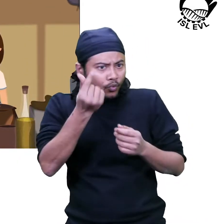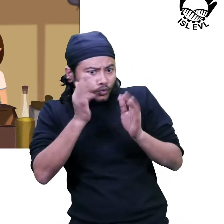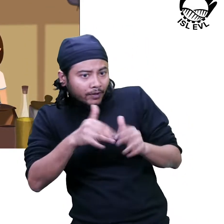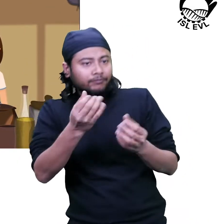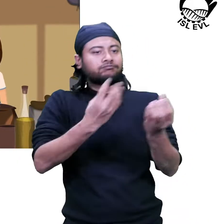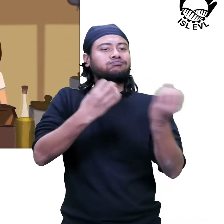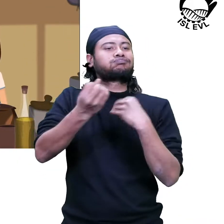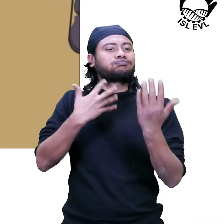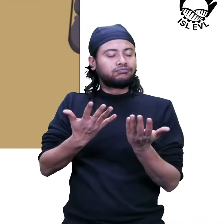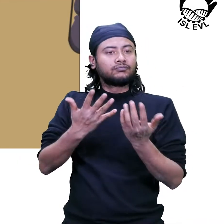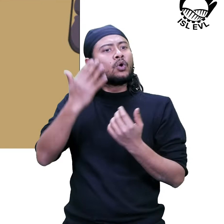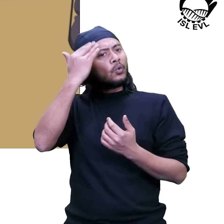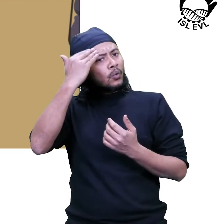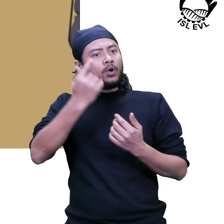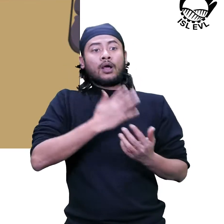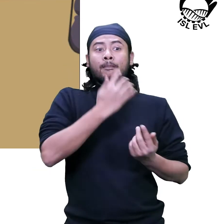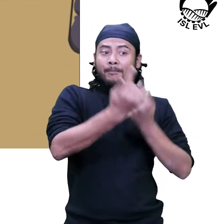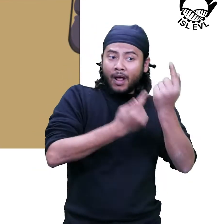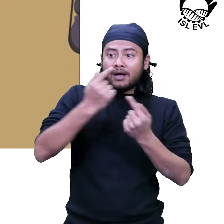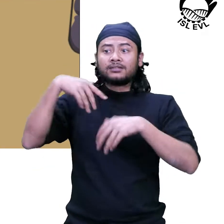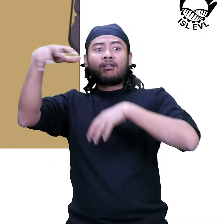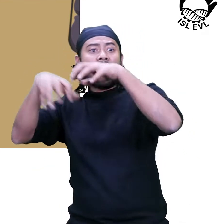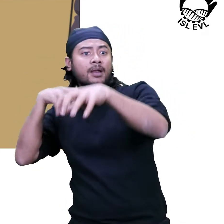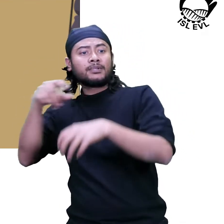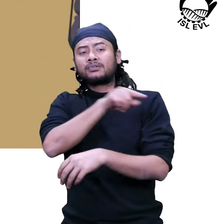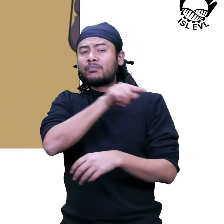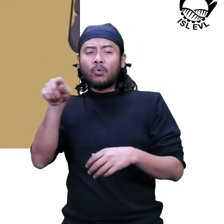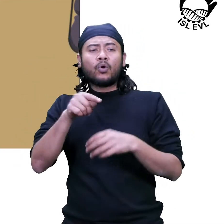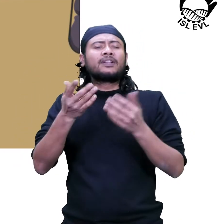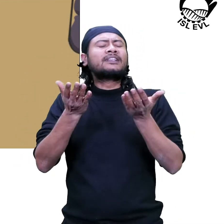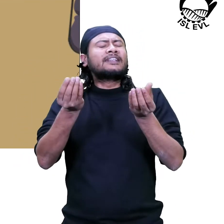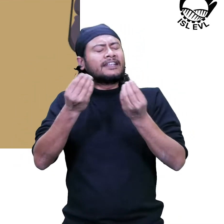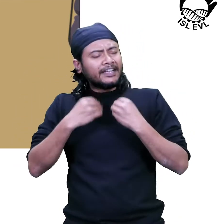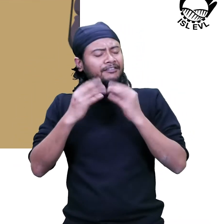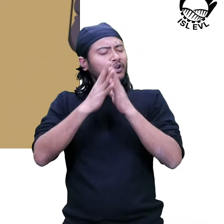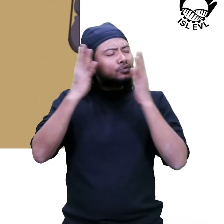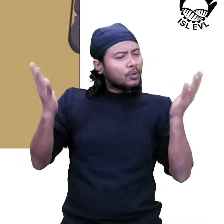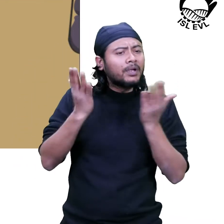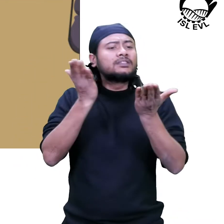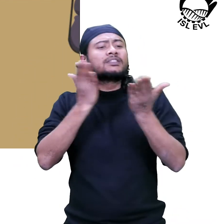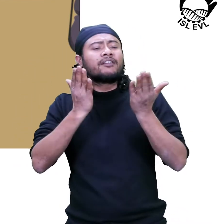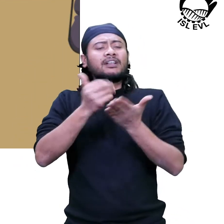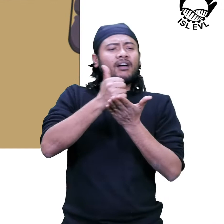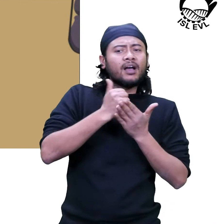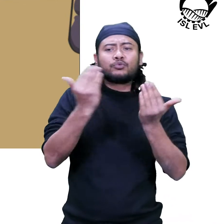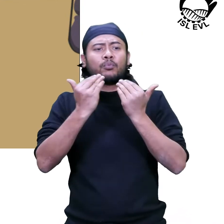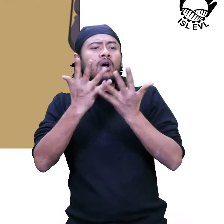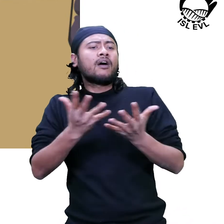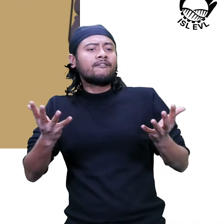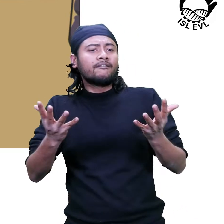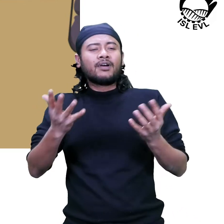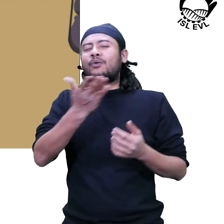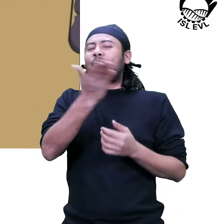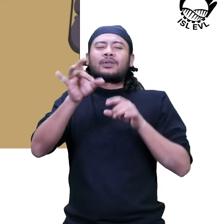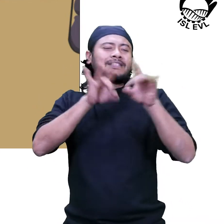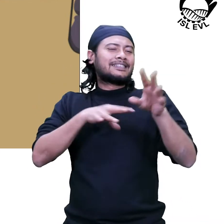provide so many services to us. You might overlook those because you stay in a city and cannot observe